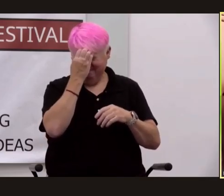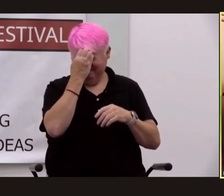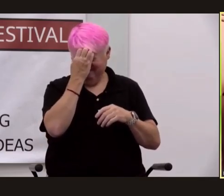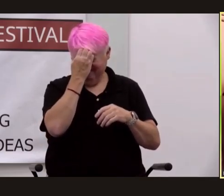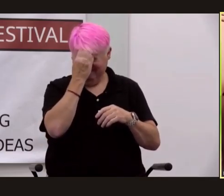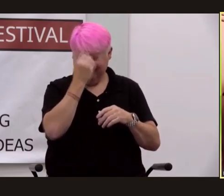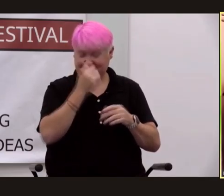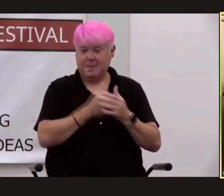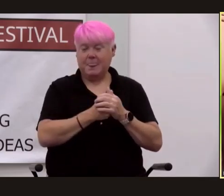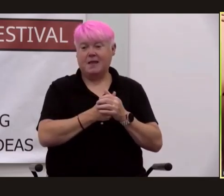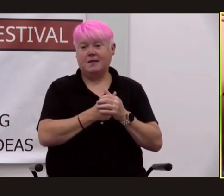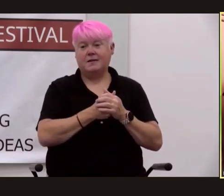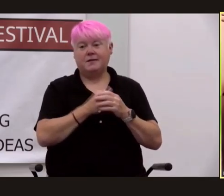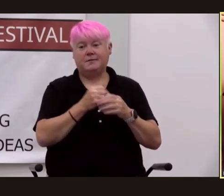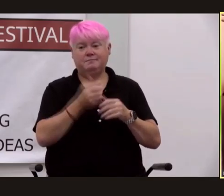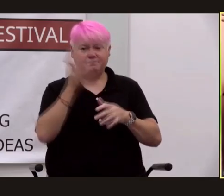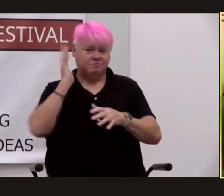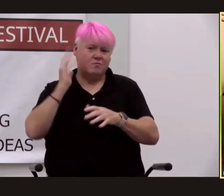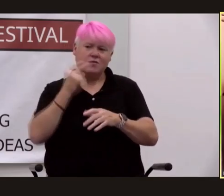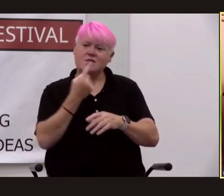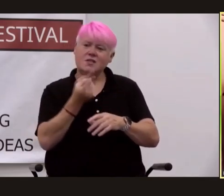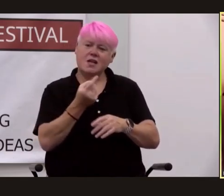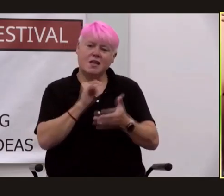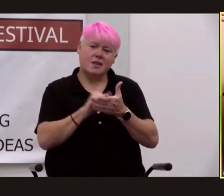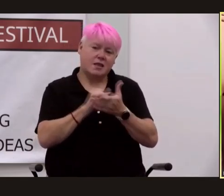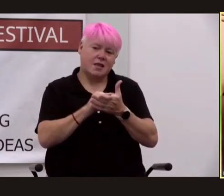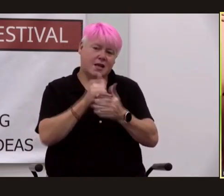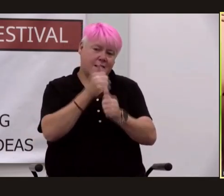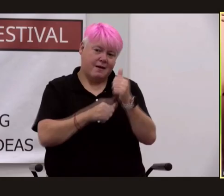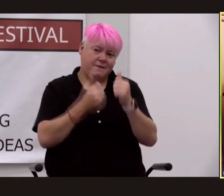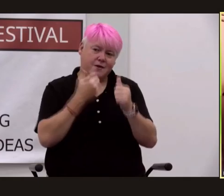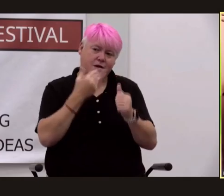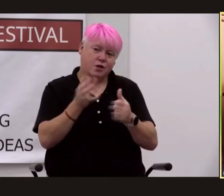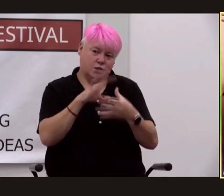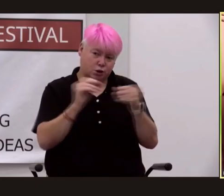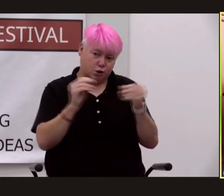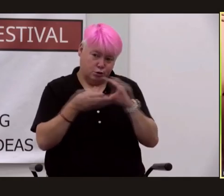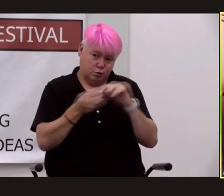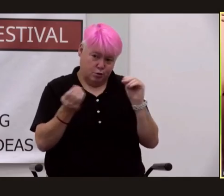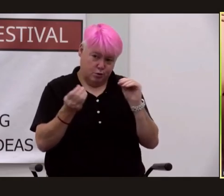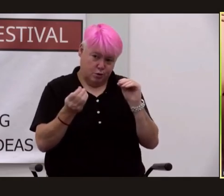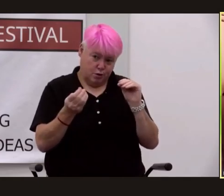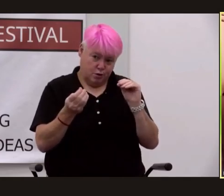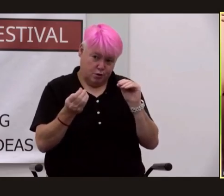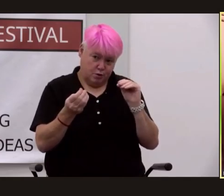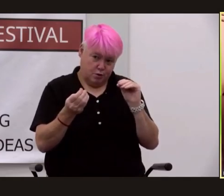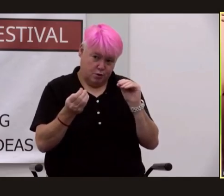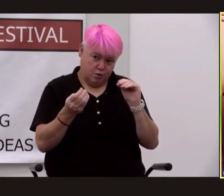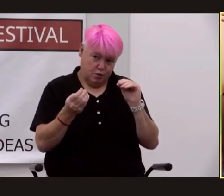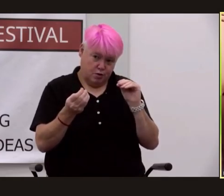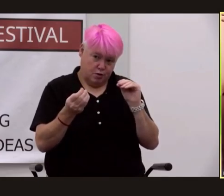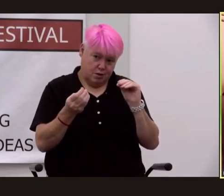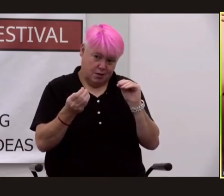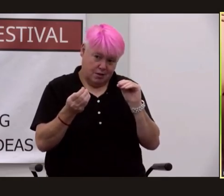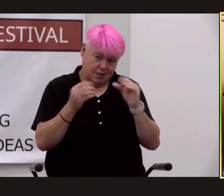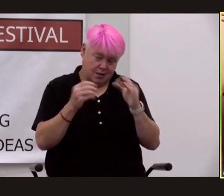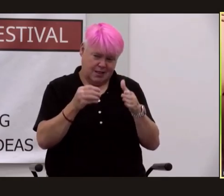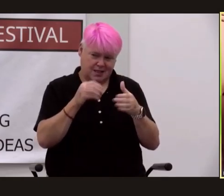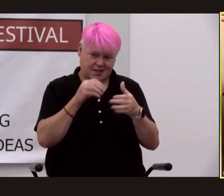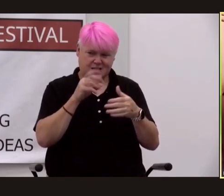uh used to say that every good story is a redemption story